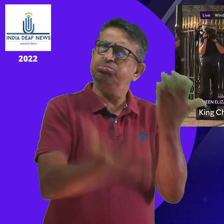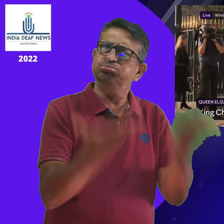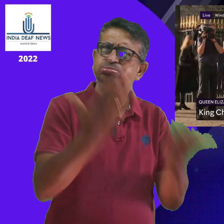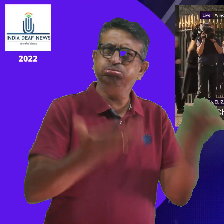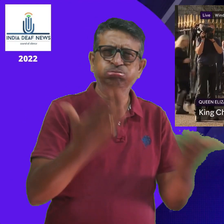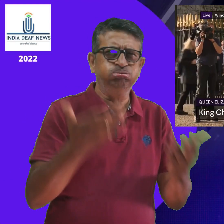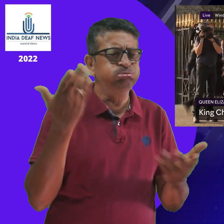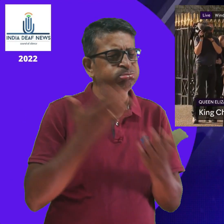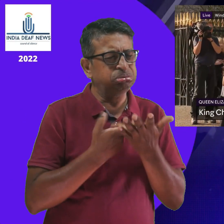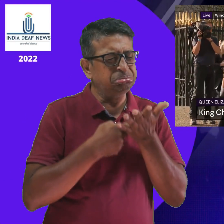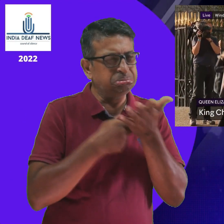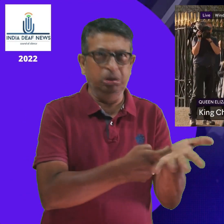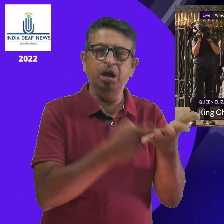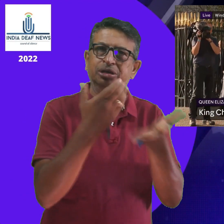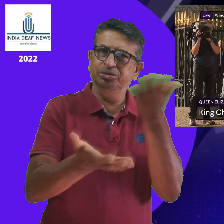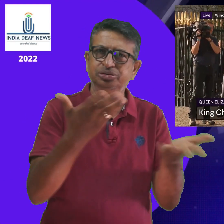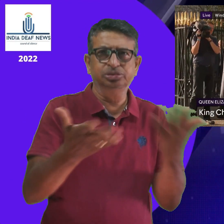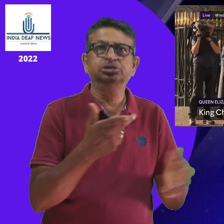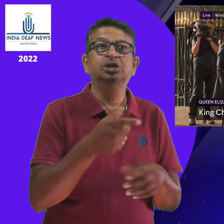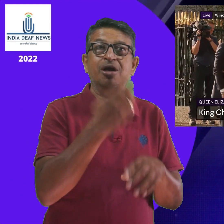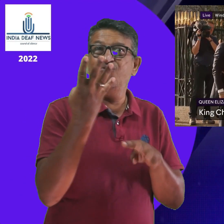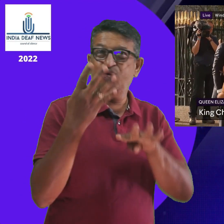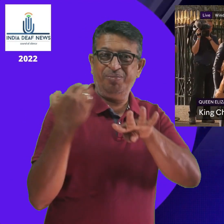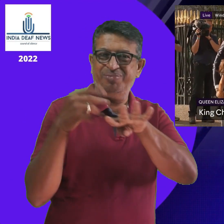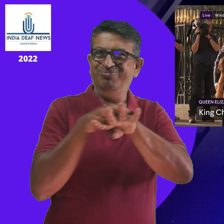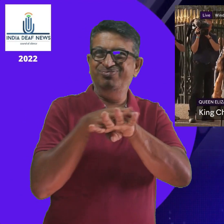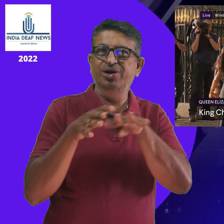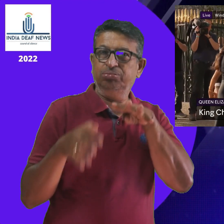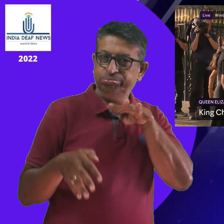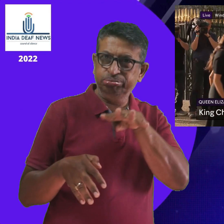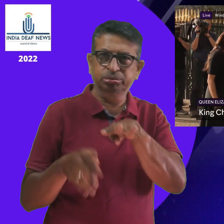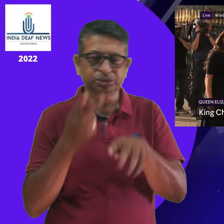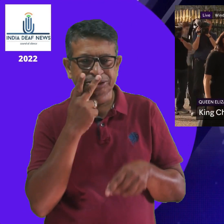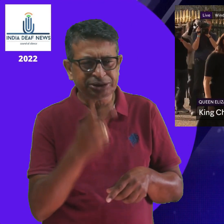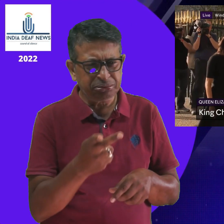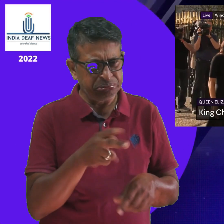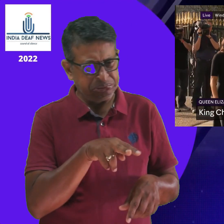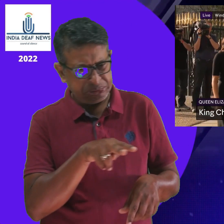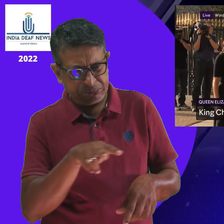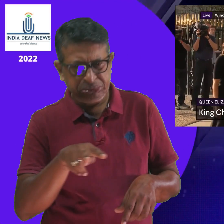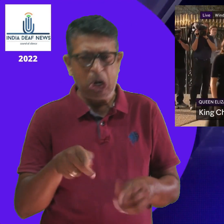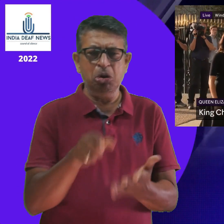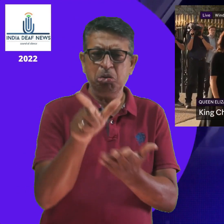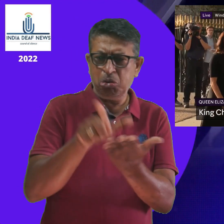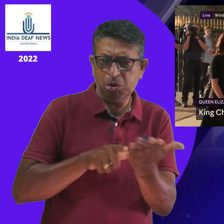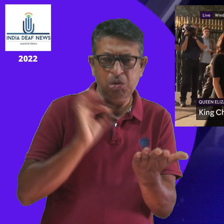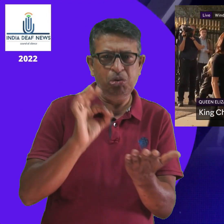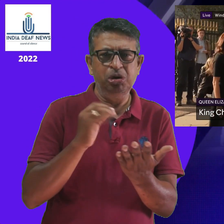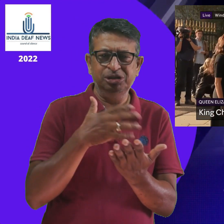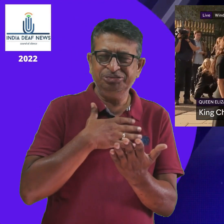went on to say, my wife has had 20 years of her guidance and support. My three children have got to spend holidays with her and create memories